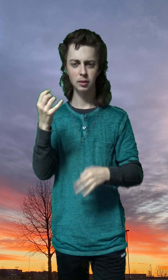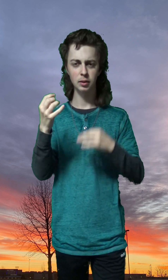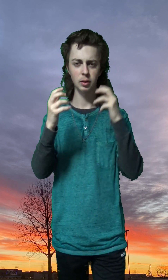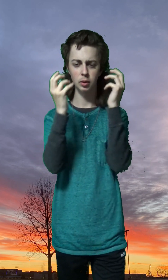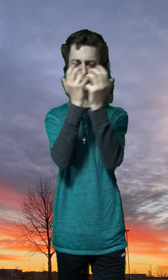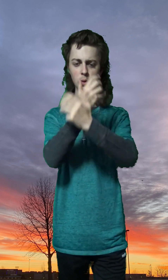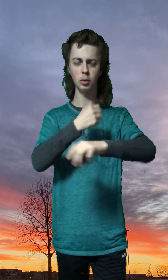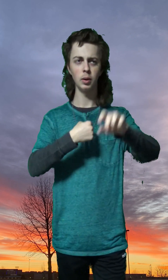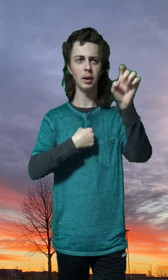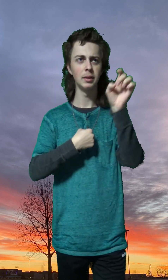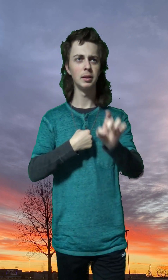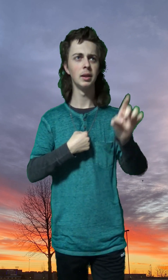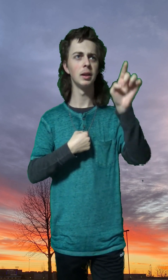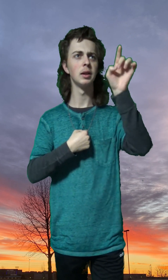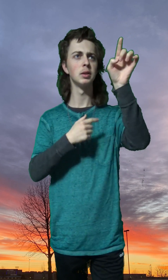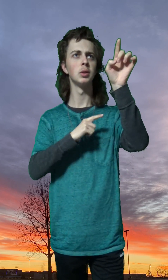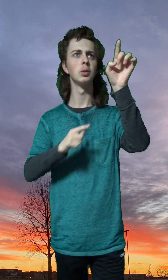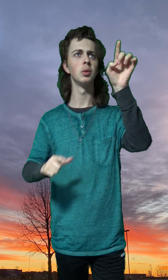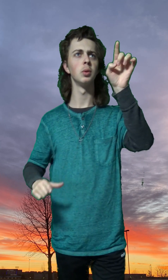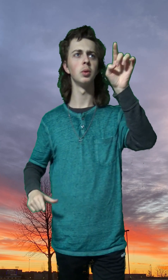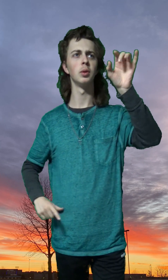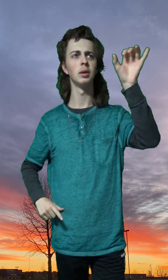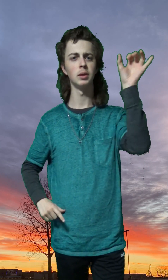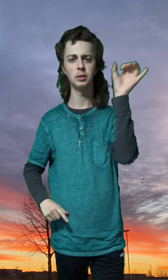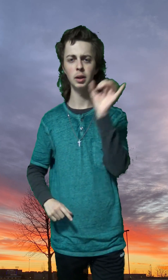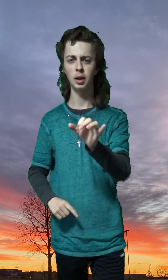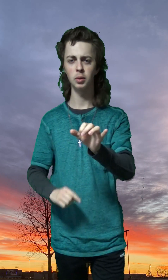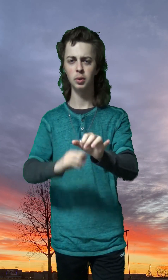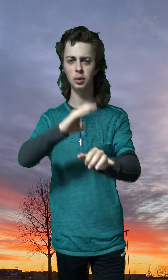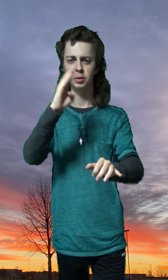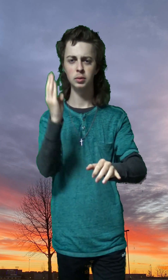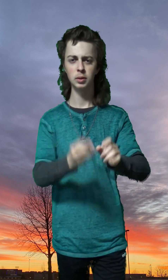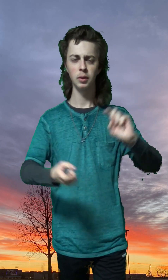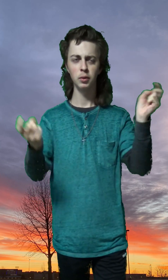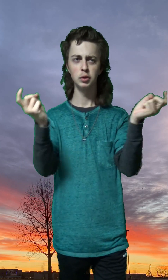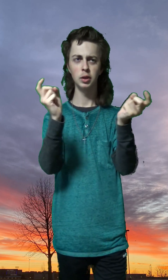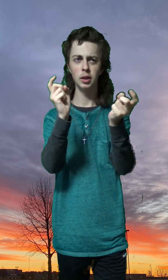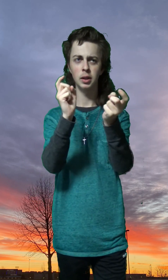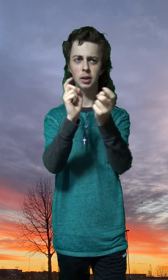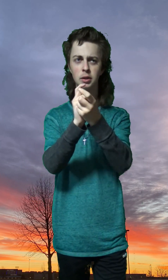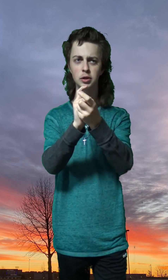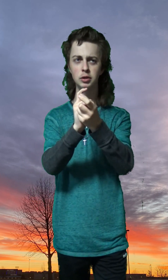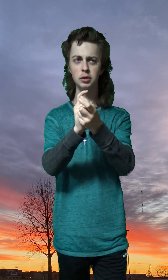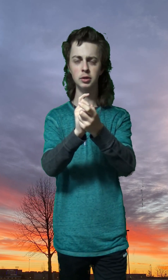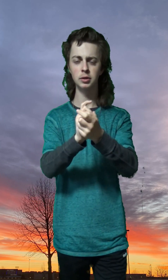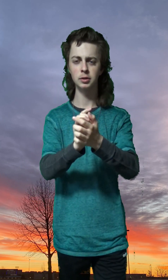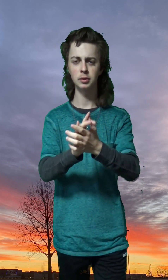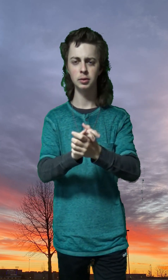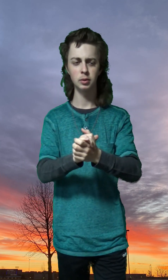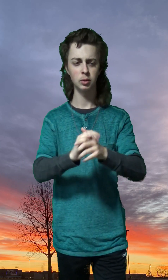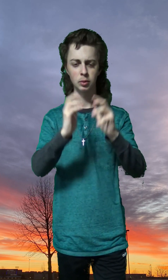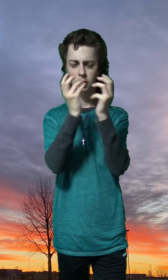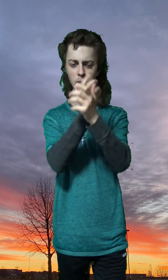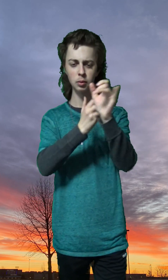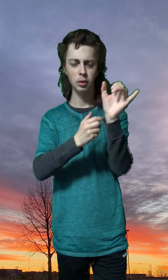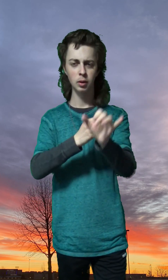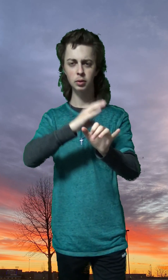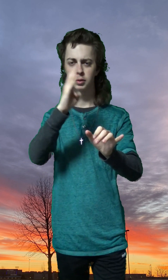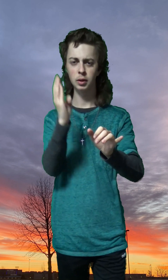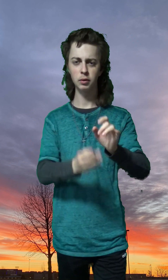Oh, I need you, Lord And that will never change No, that will never